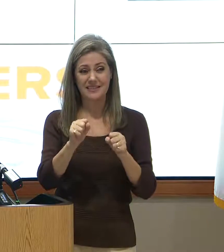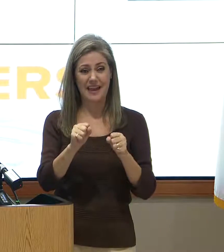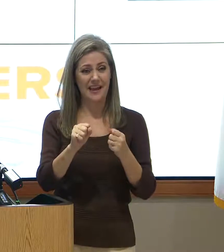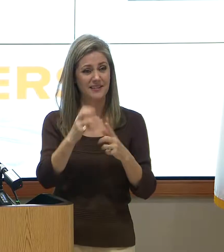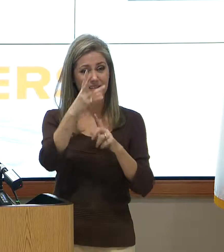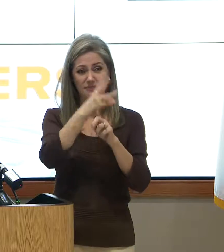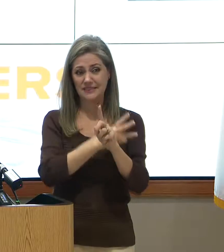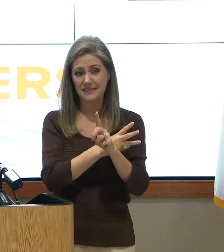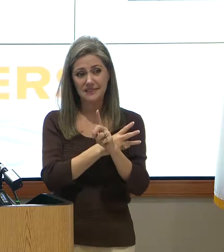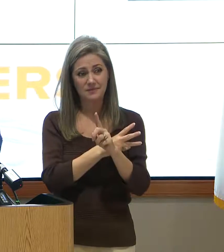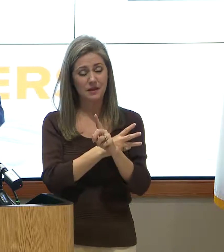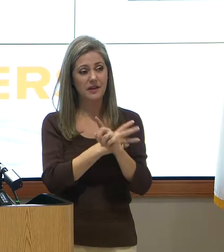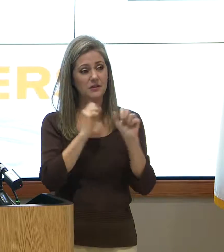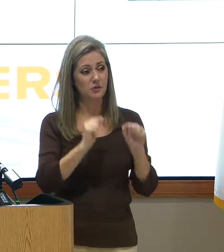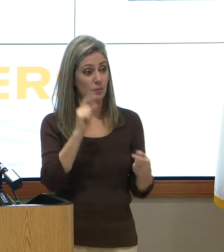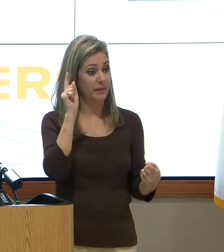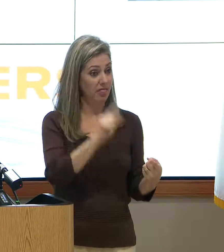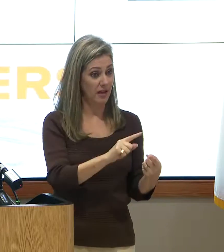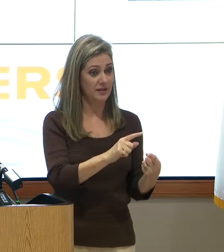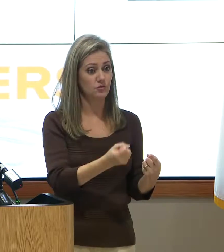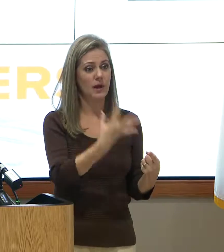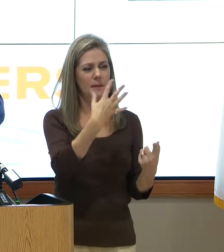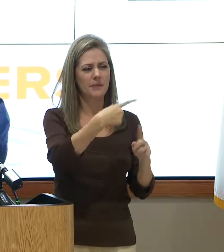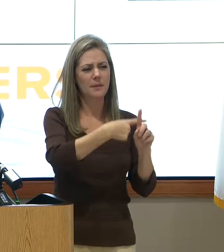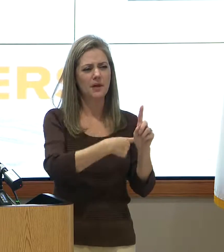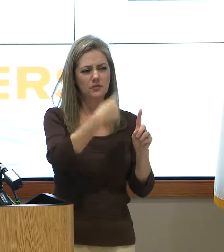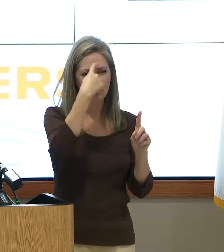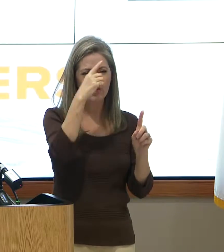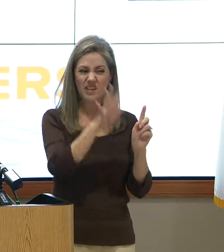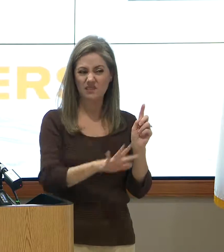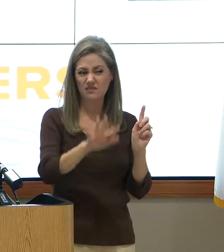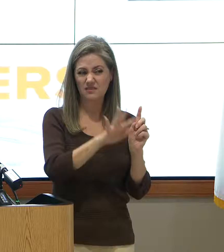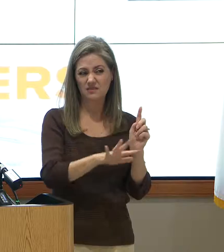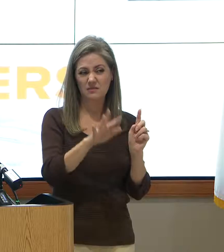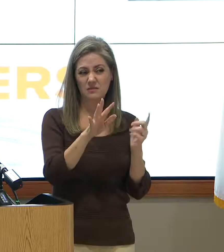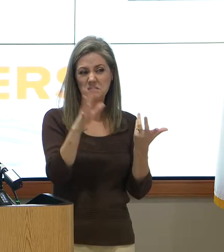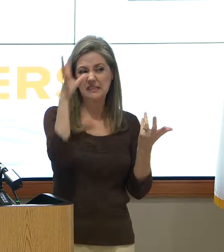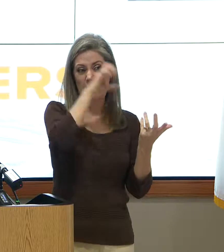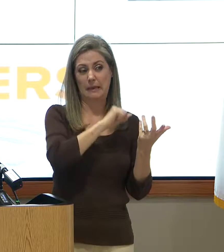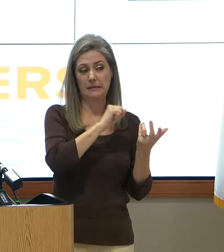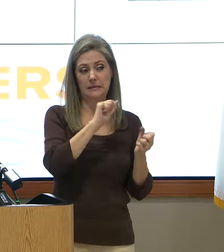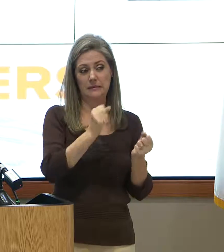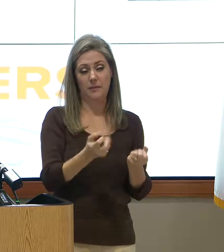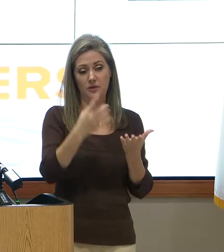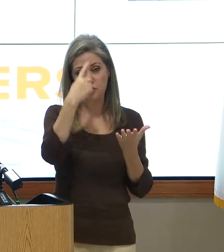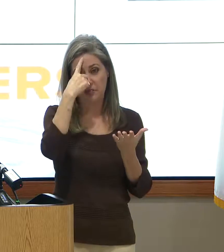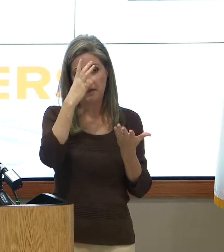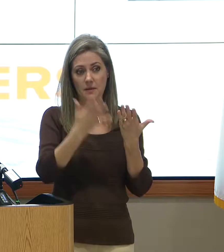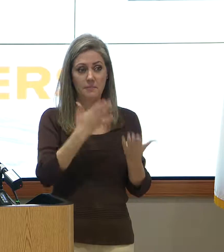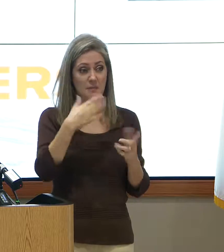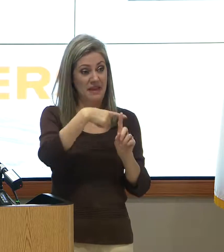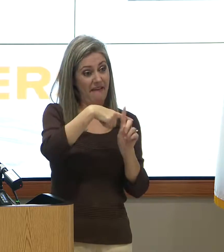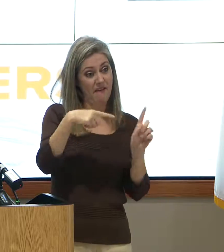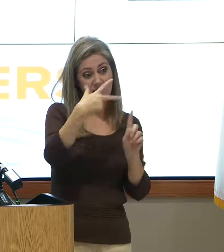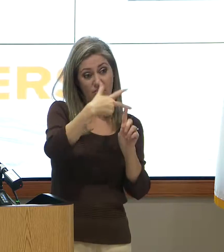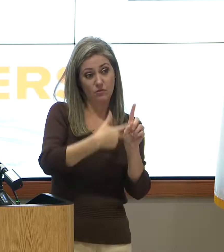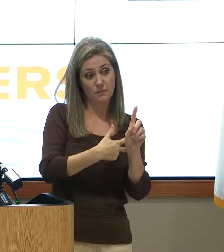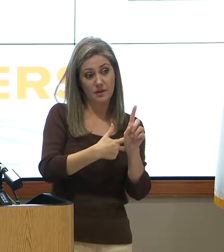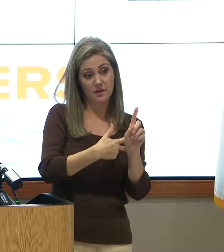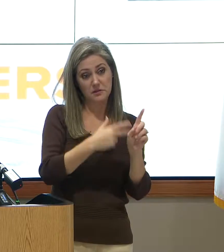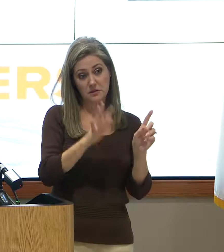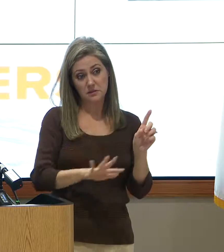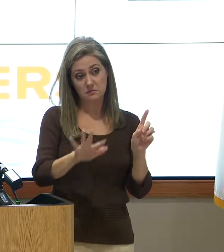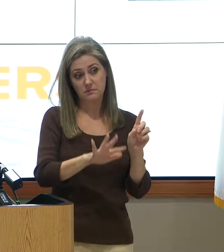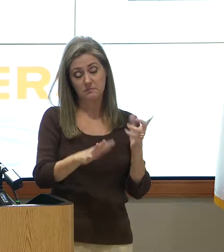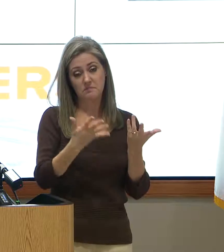a year could be reduced to the coming months. Is it available? know, just the next month, could it be like half of that, like three months, could it